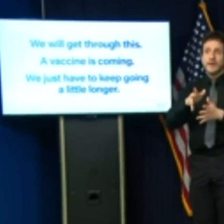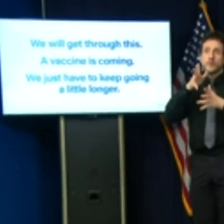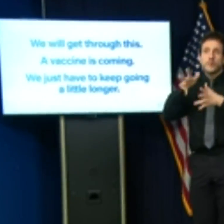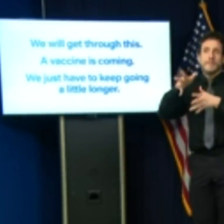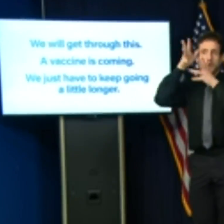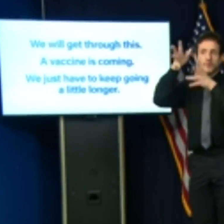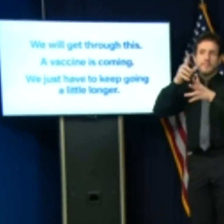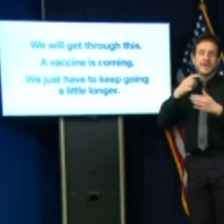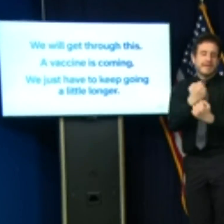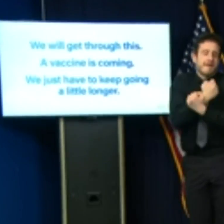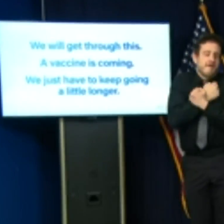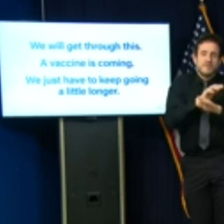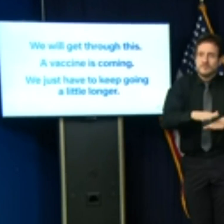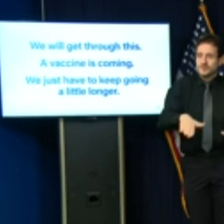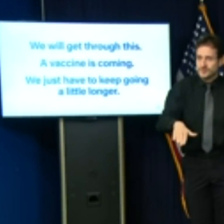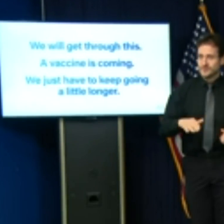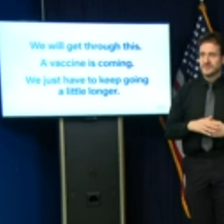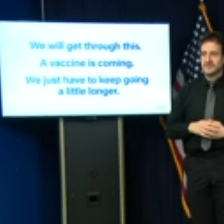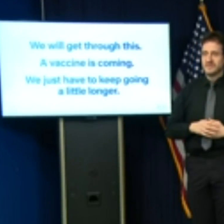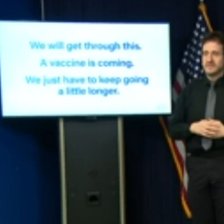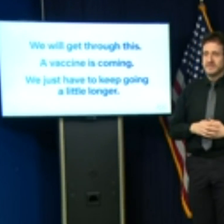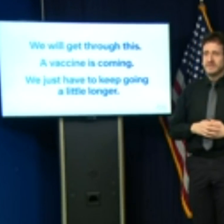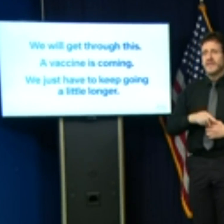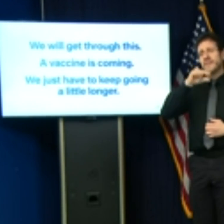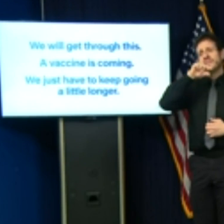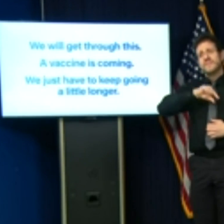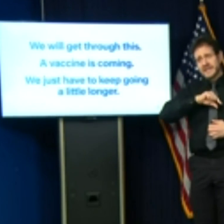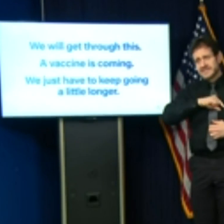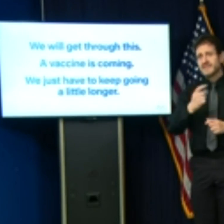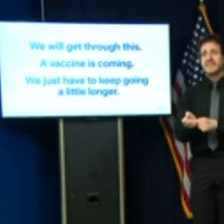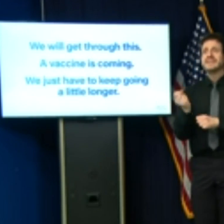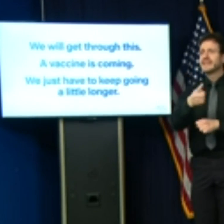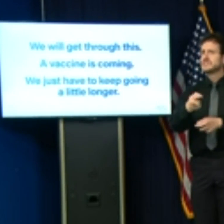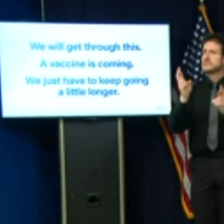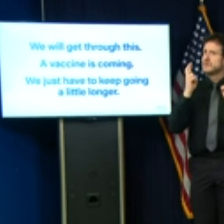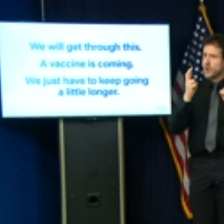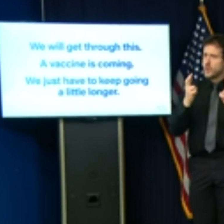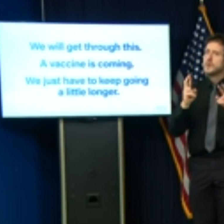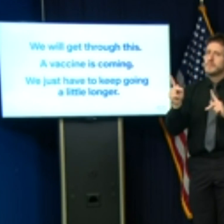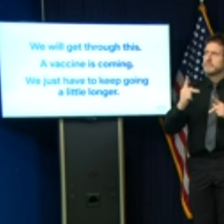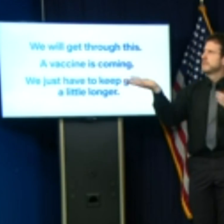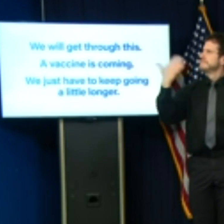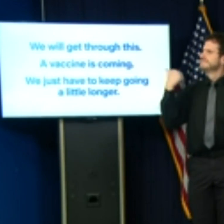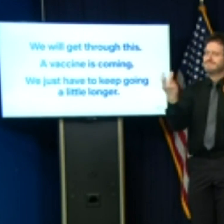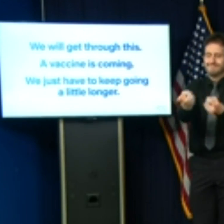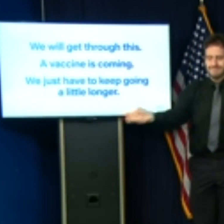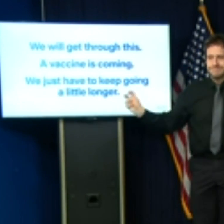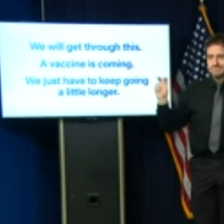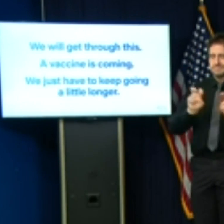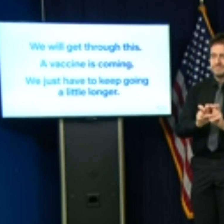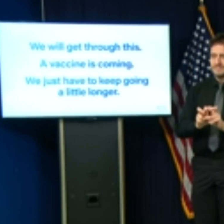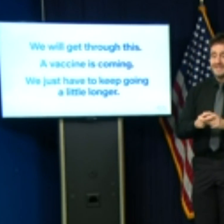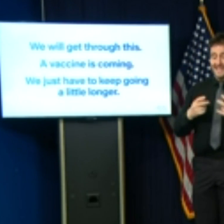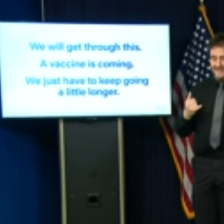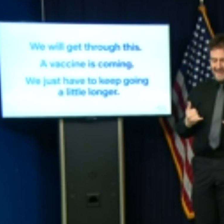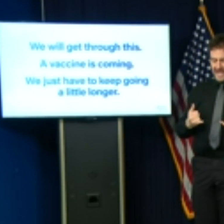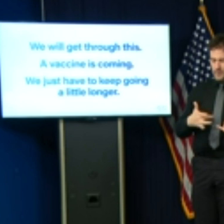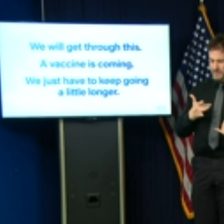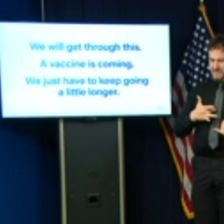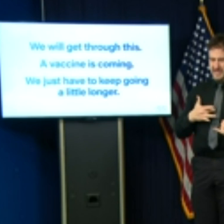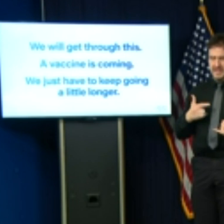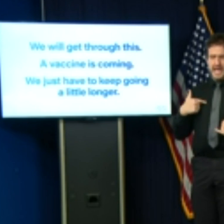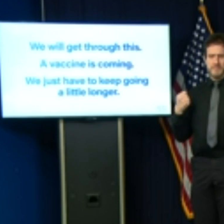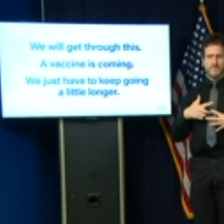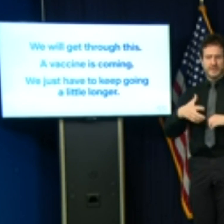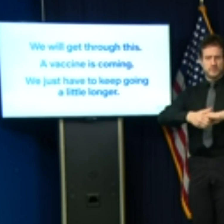Thanksgiving tables are full of loved ones and friends and neighbors, and where handshakes don't add fuel to the fire